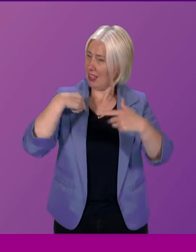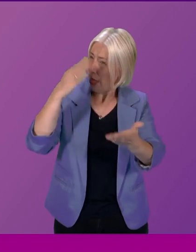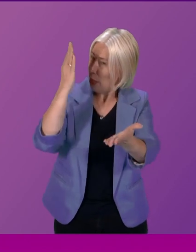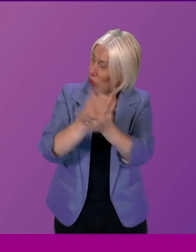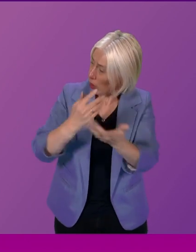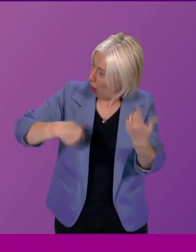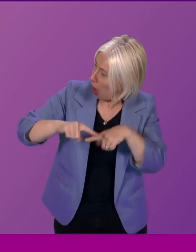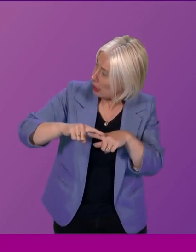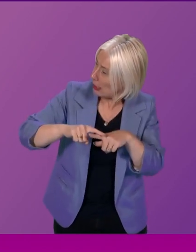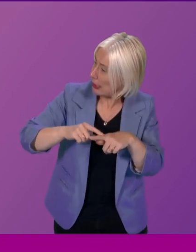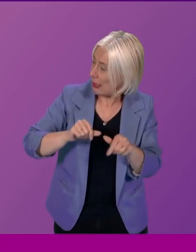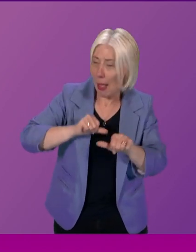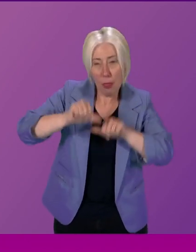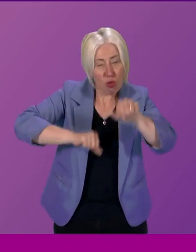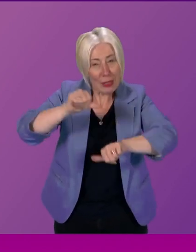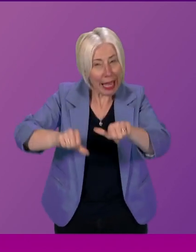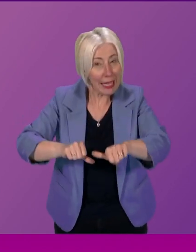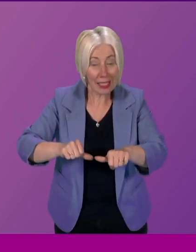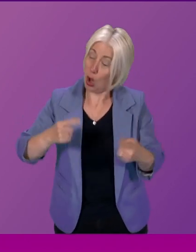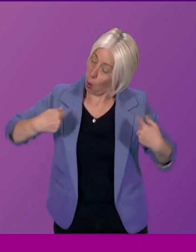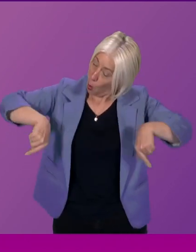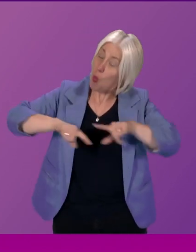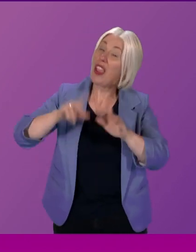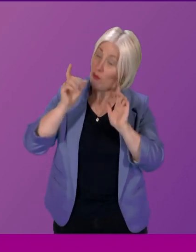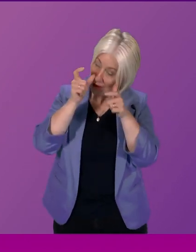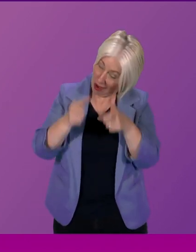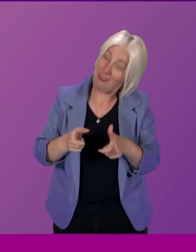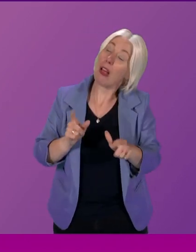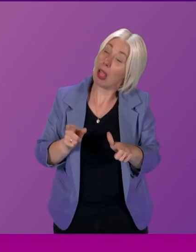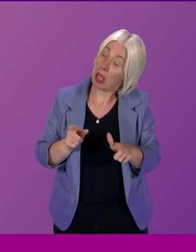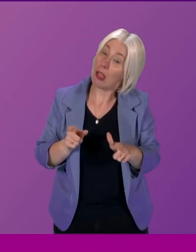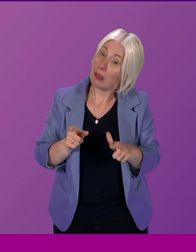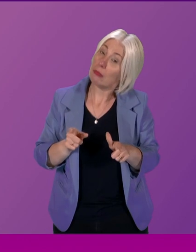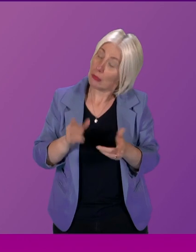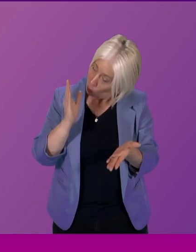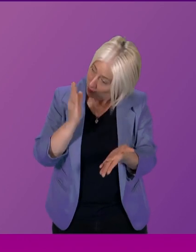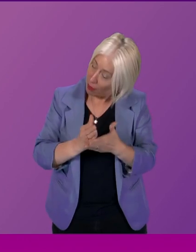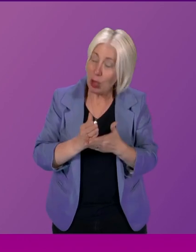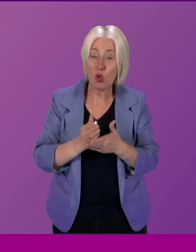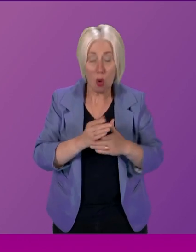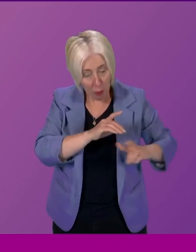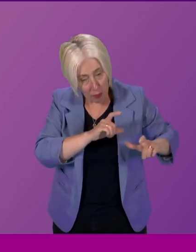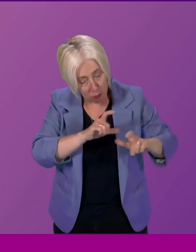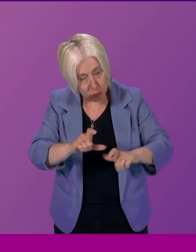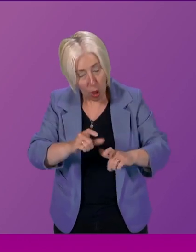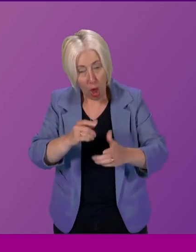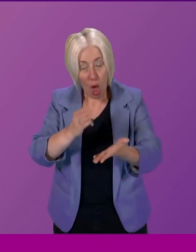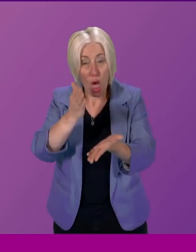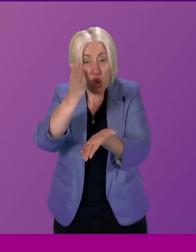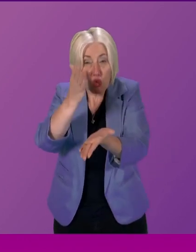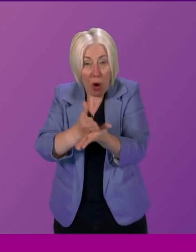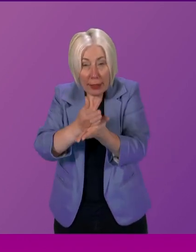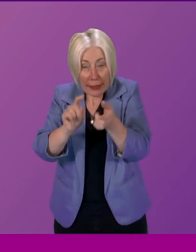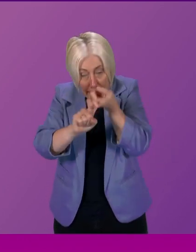legislature and I think we need to be very careful about that we need to maintain it for the trust underpins and there's a